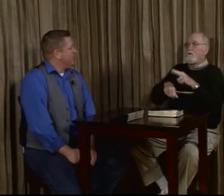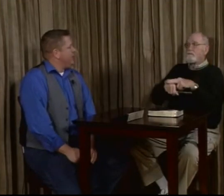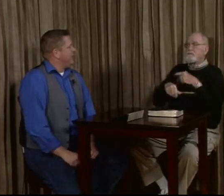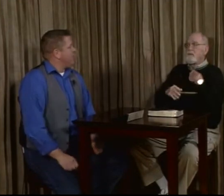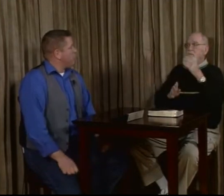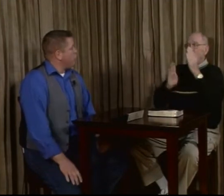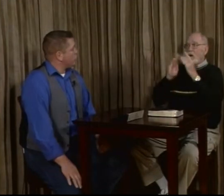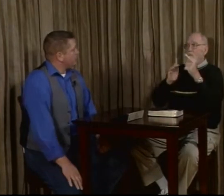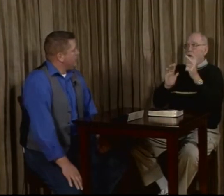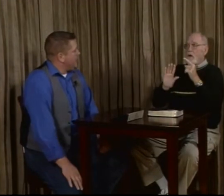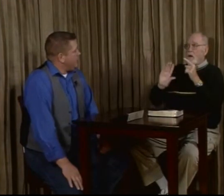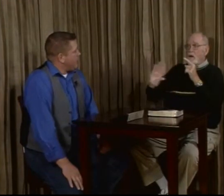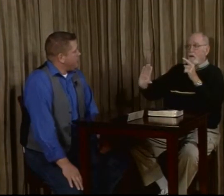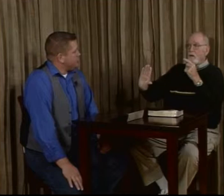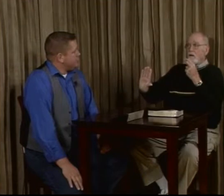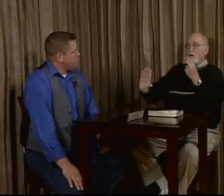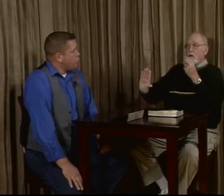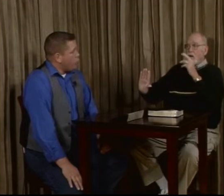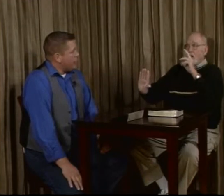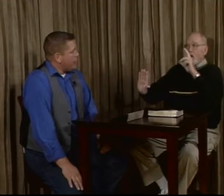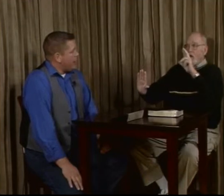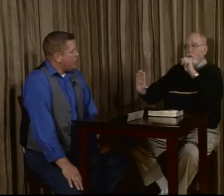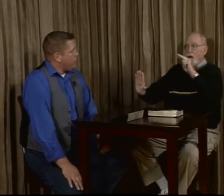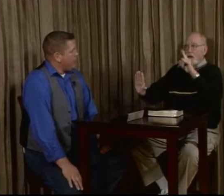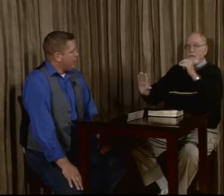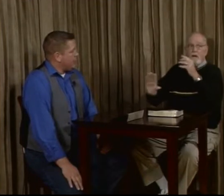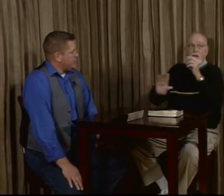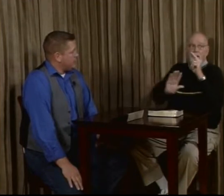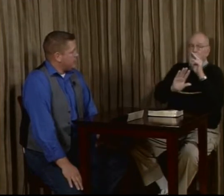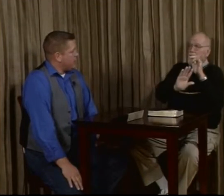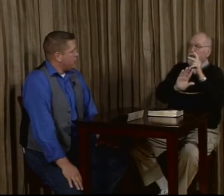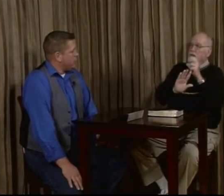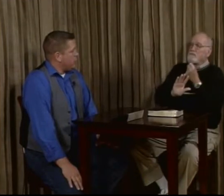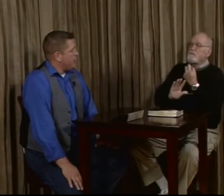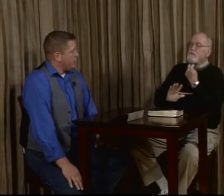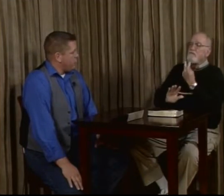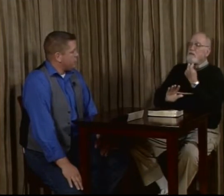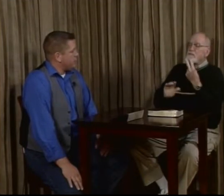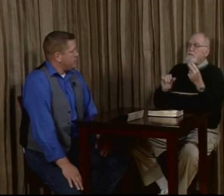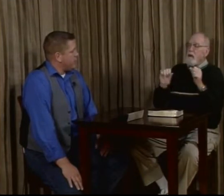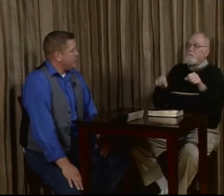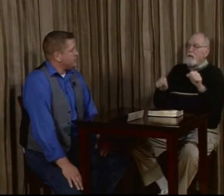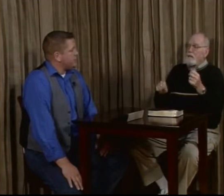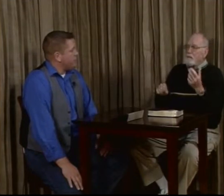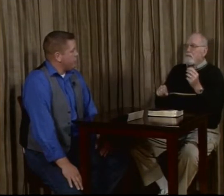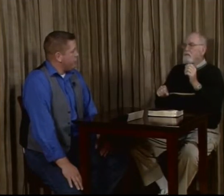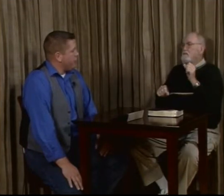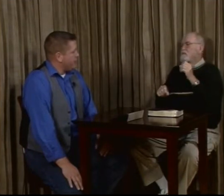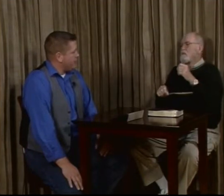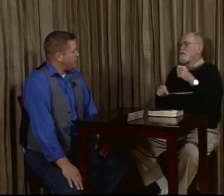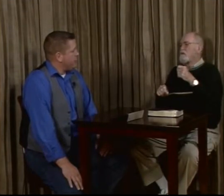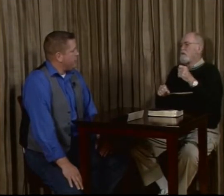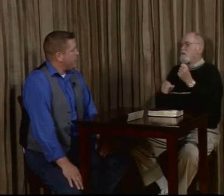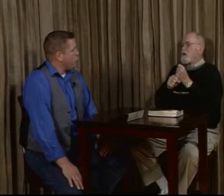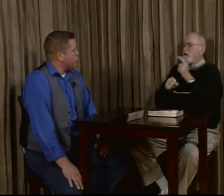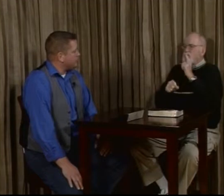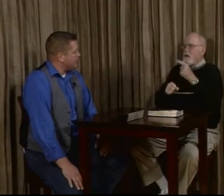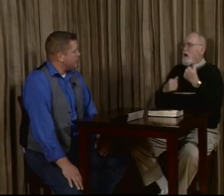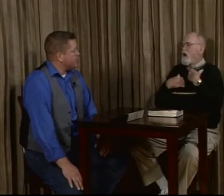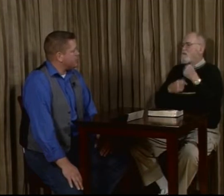And, of course, I was a little worried about Randy, especially my oldest boy, and then, of course, Randy's brother Nick's verbal skills or